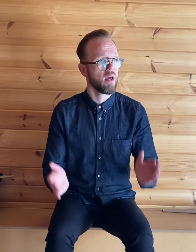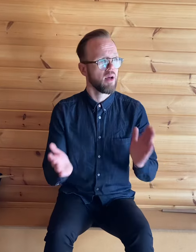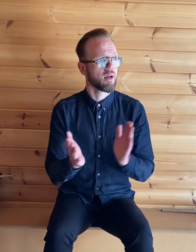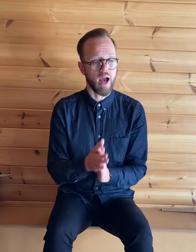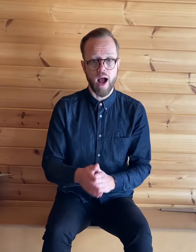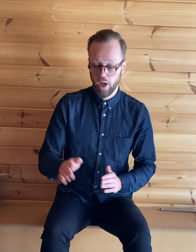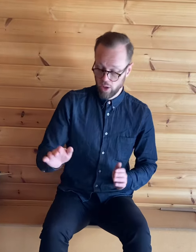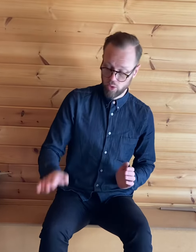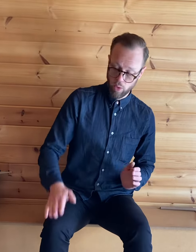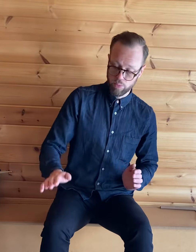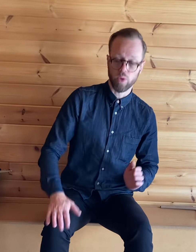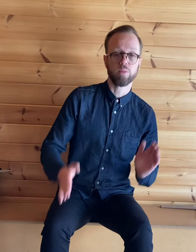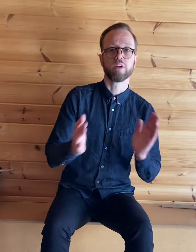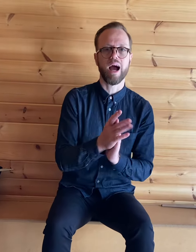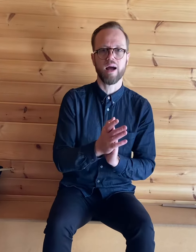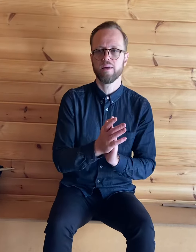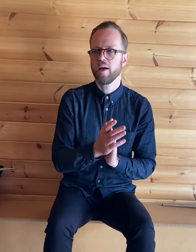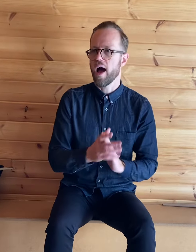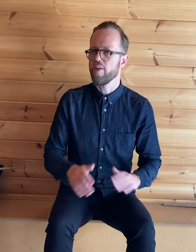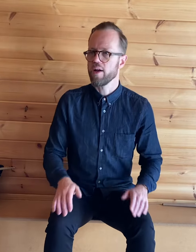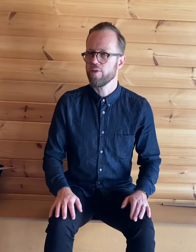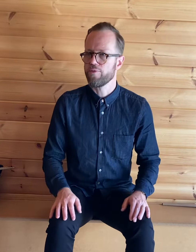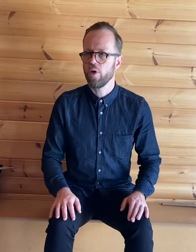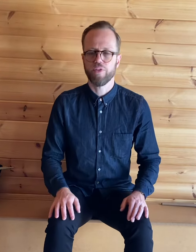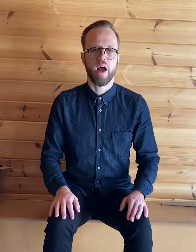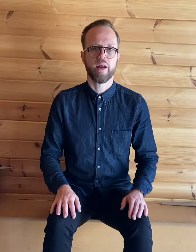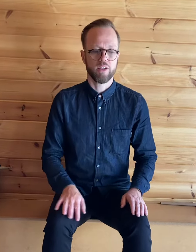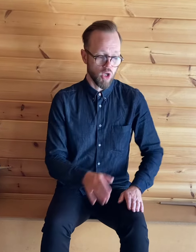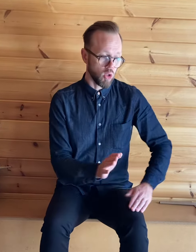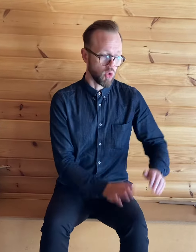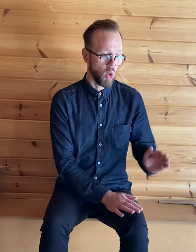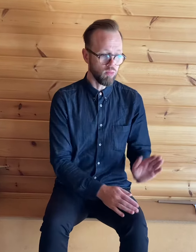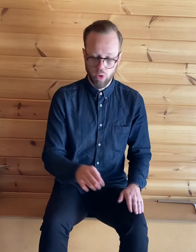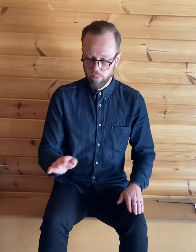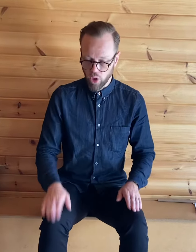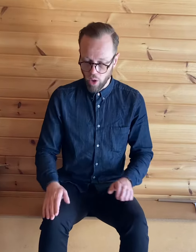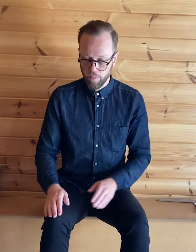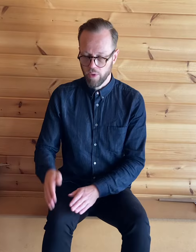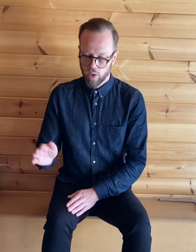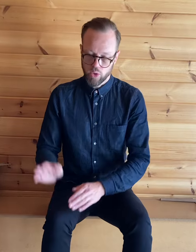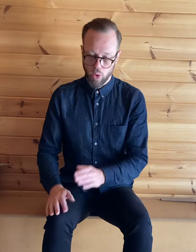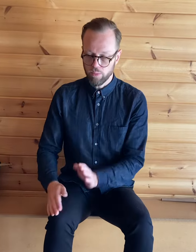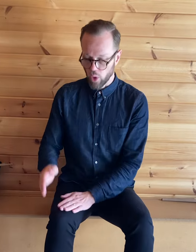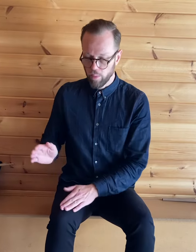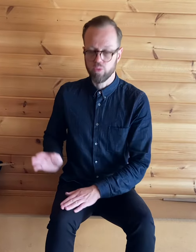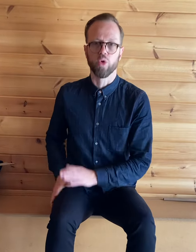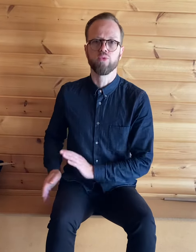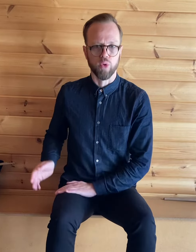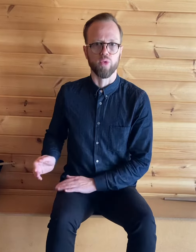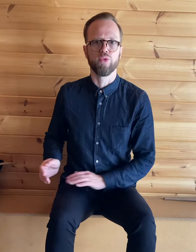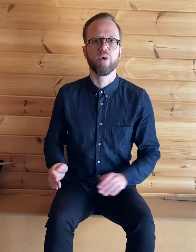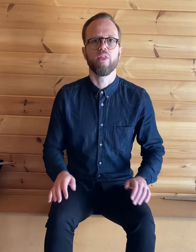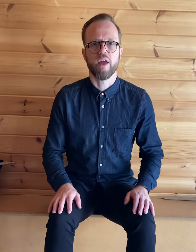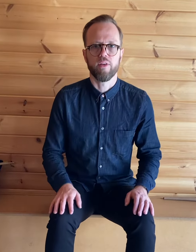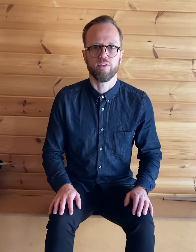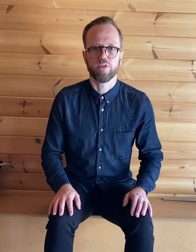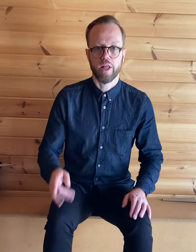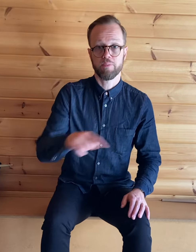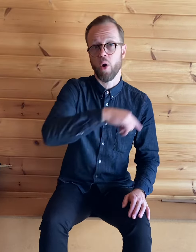gap and the end of the fourth line is on the end so let's put